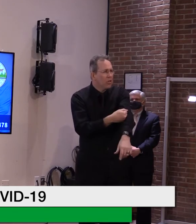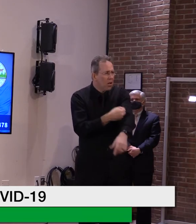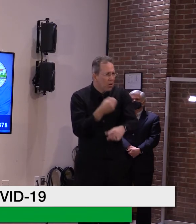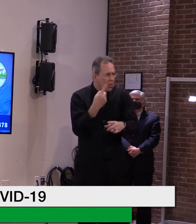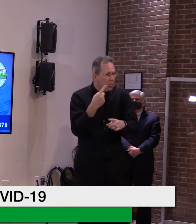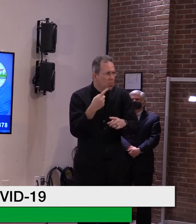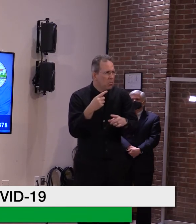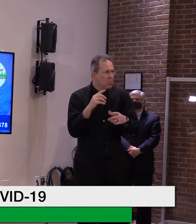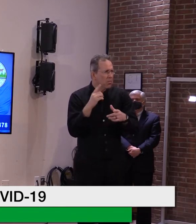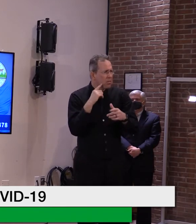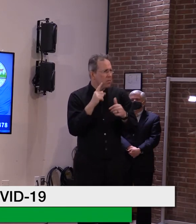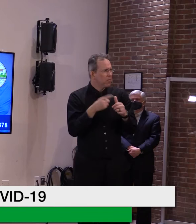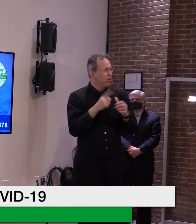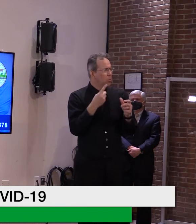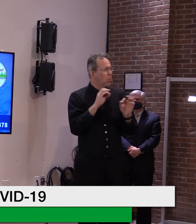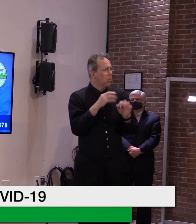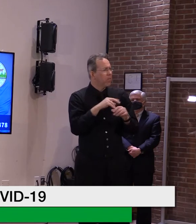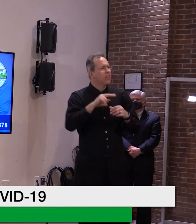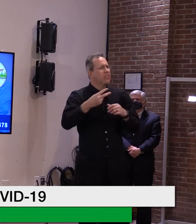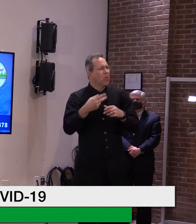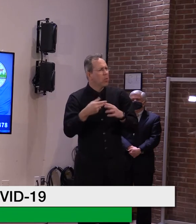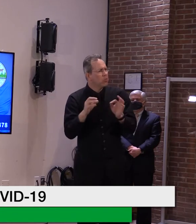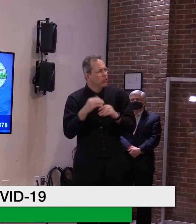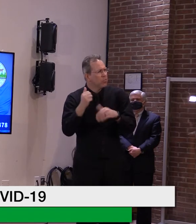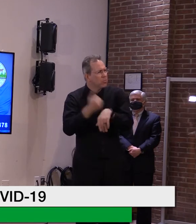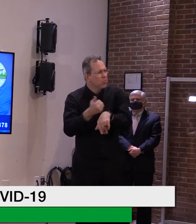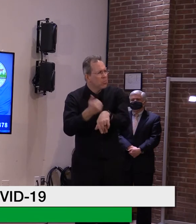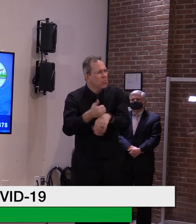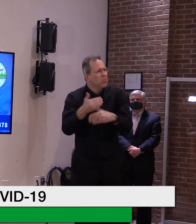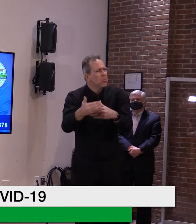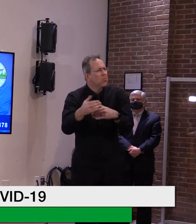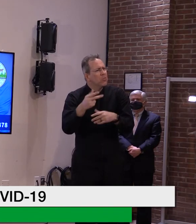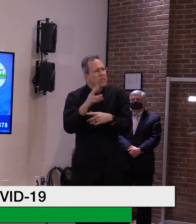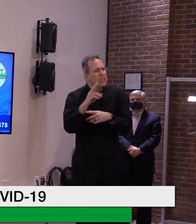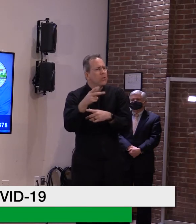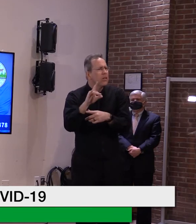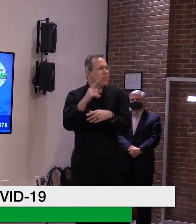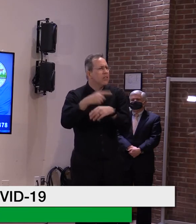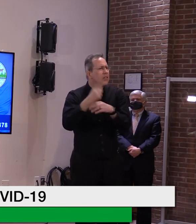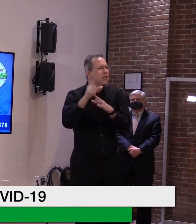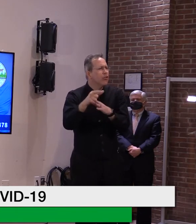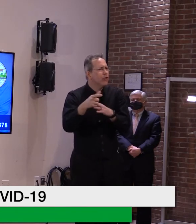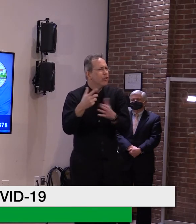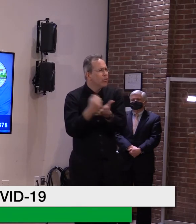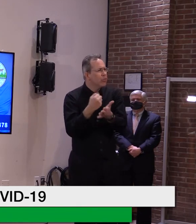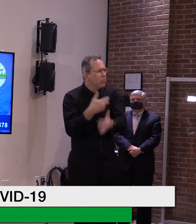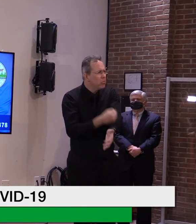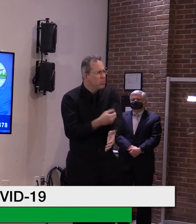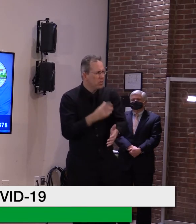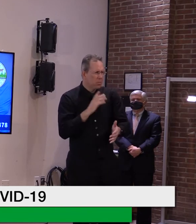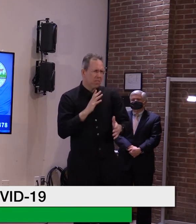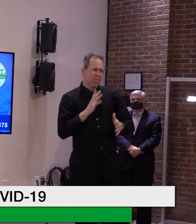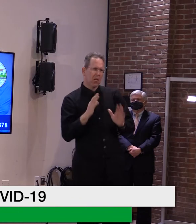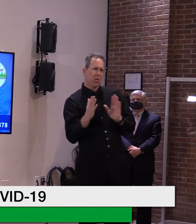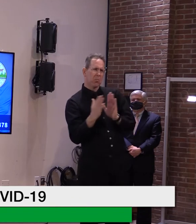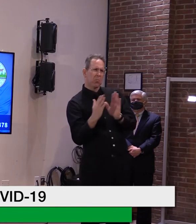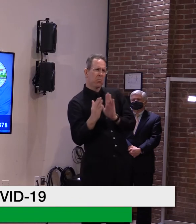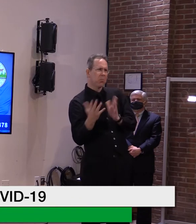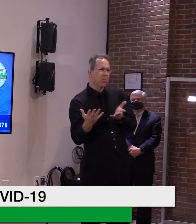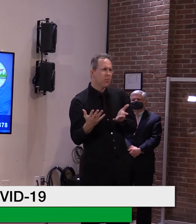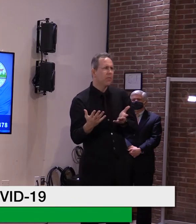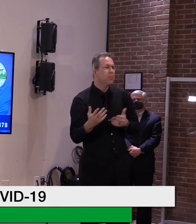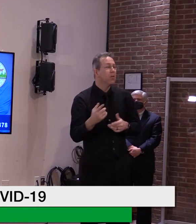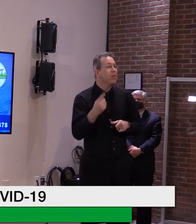uh, matter much. And, uh, though the trials are done, trying to adhere to a specific schedule, and that